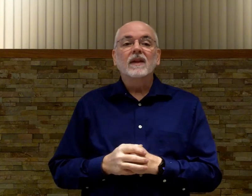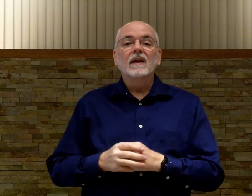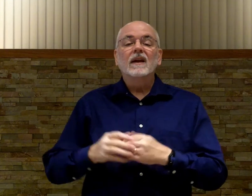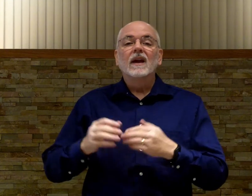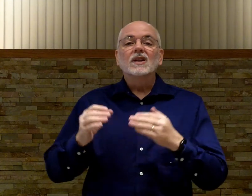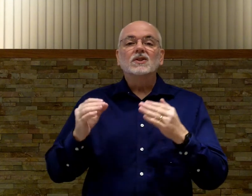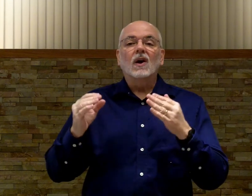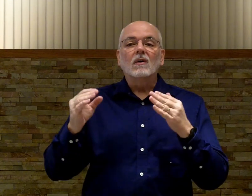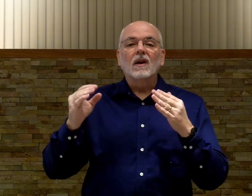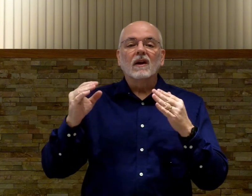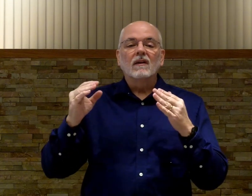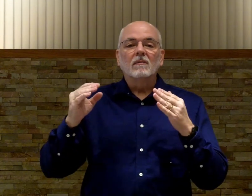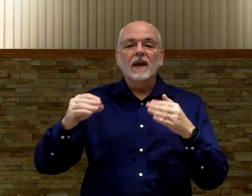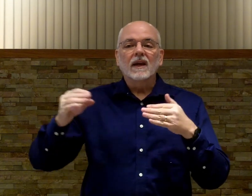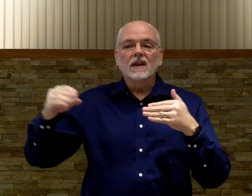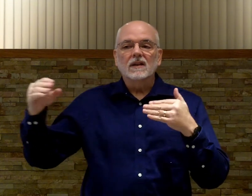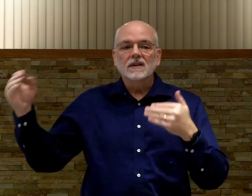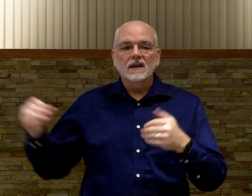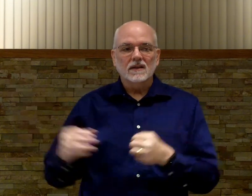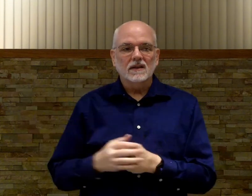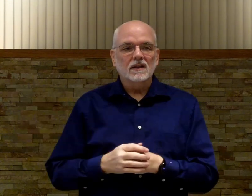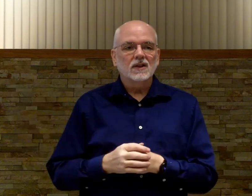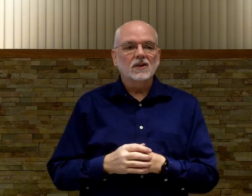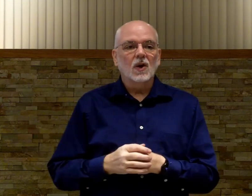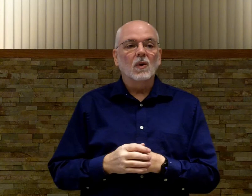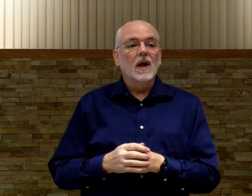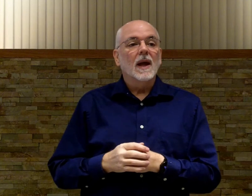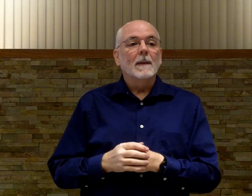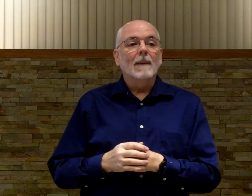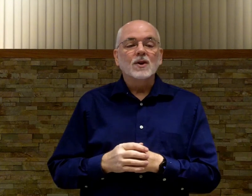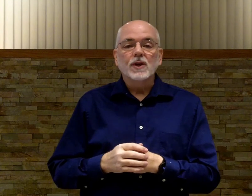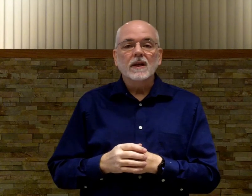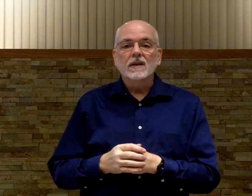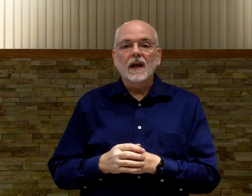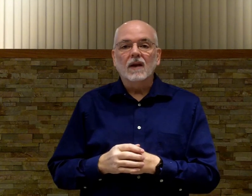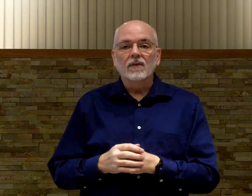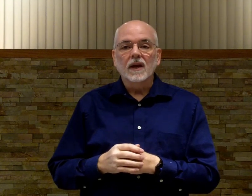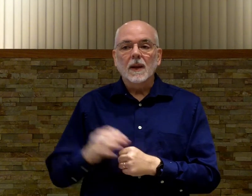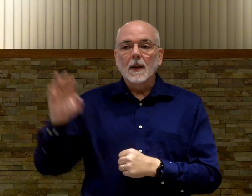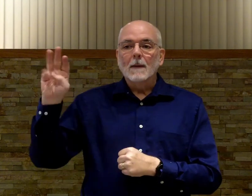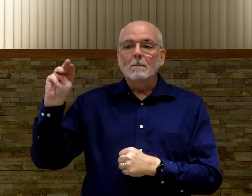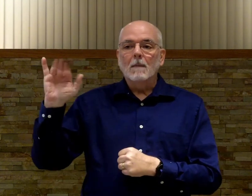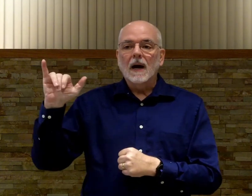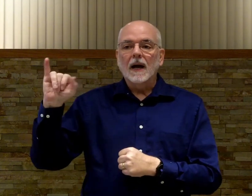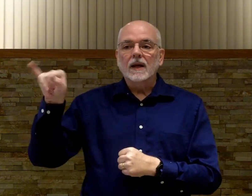then start making little sentences. So, my Jesus, I love thee. My